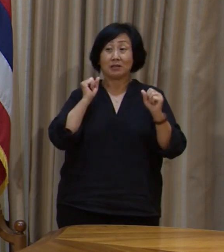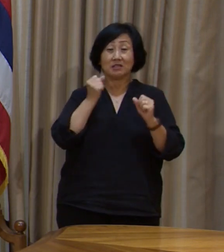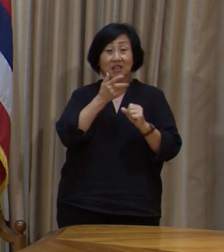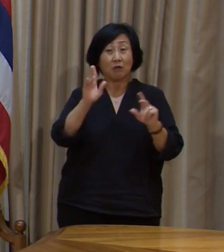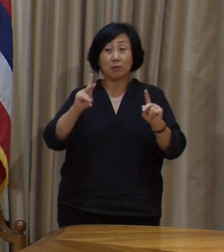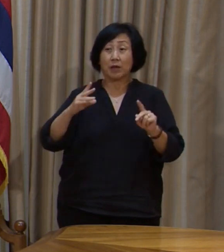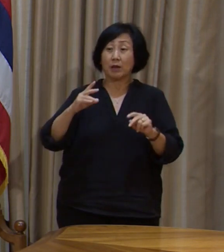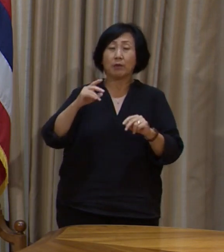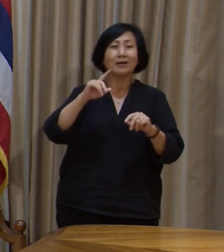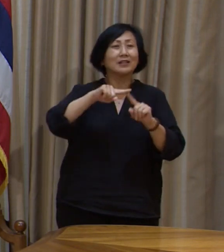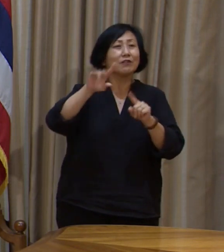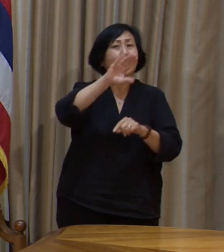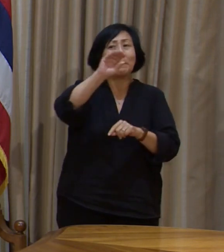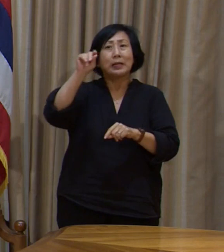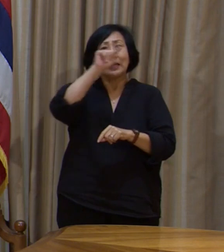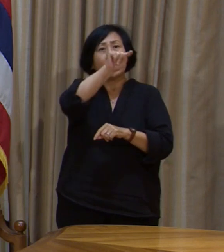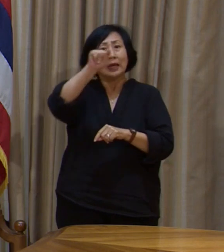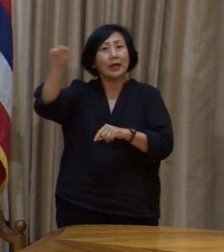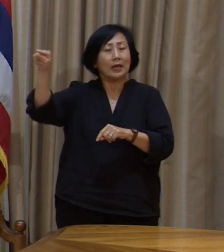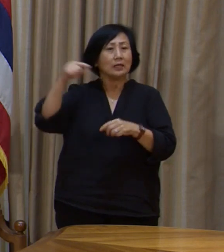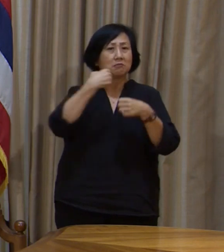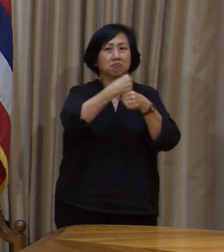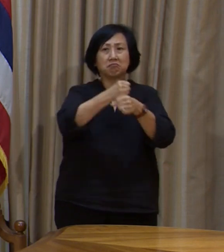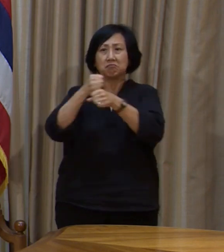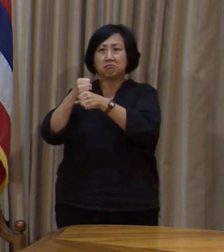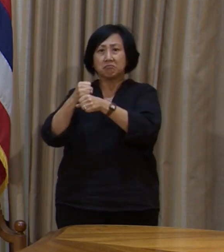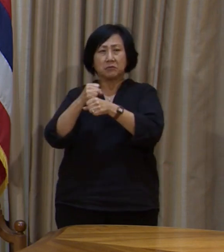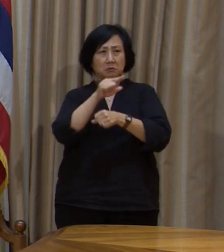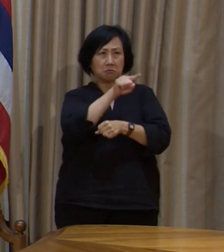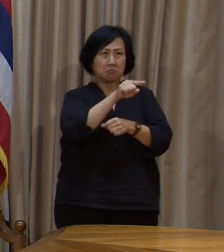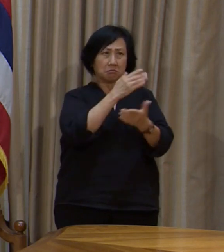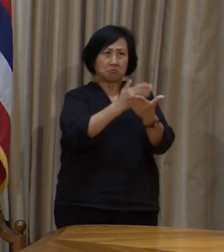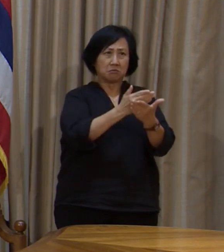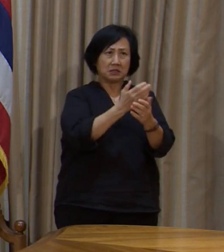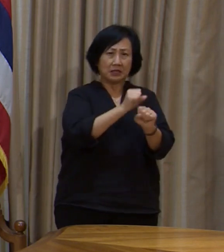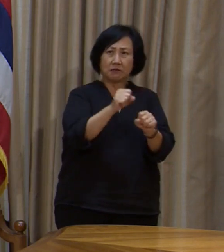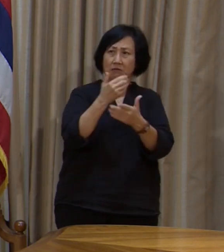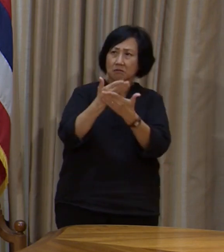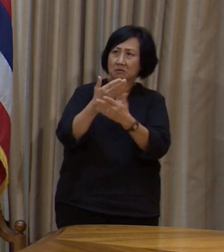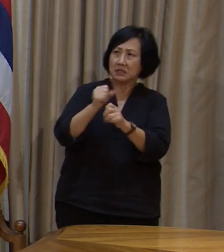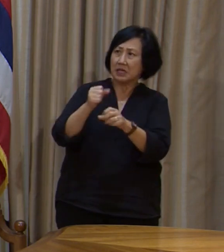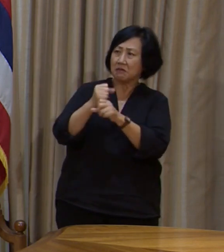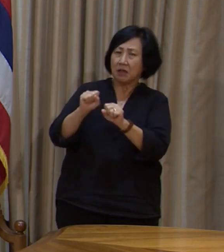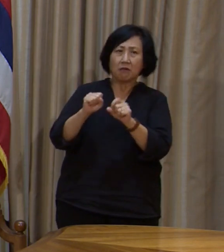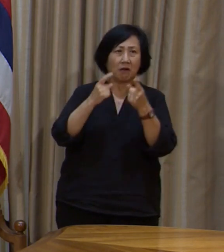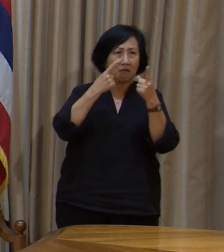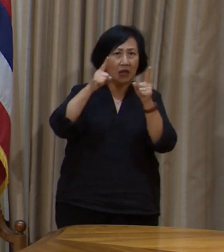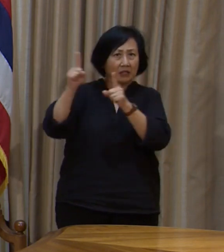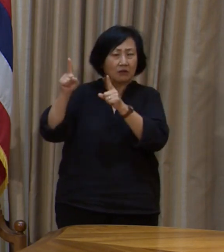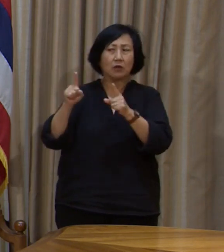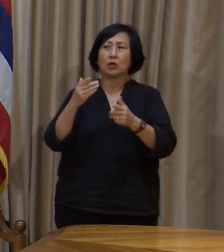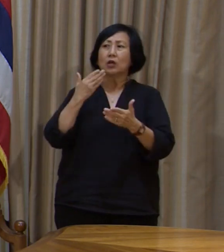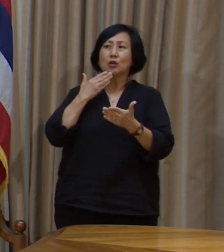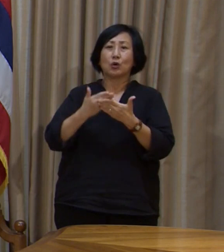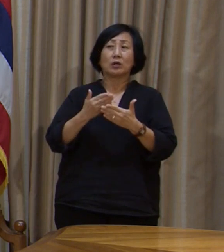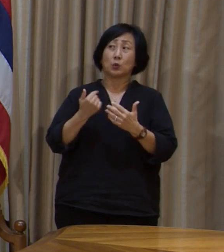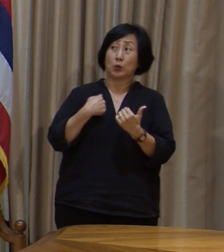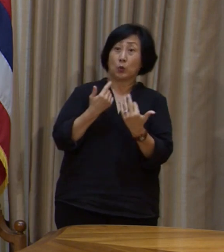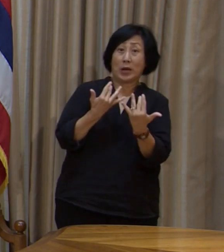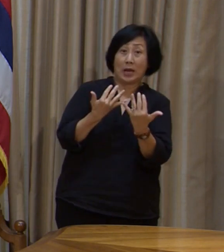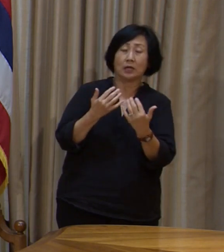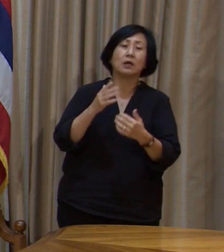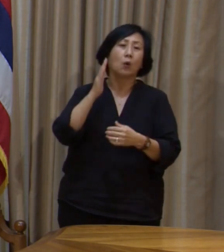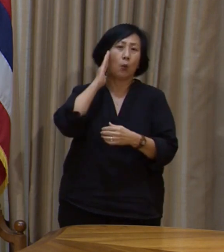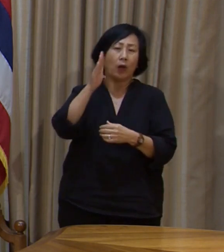vaccines that have been shown to be safe and effective. You know, we continue to wait and certainly